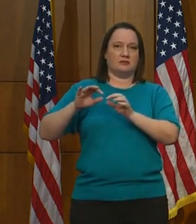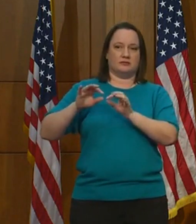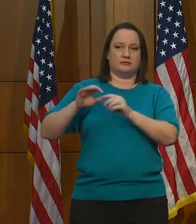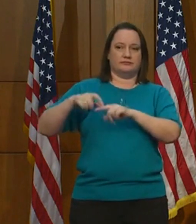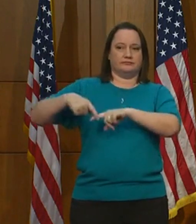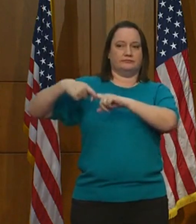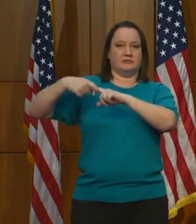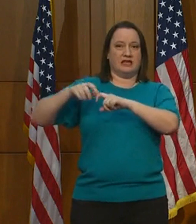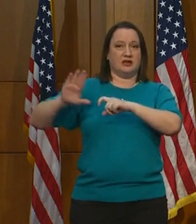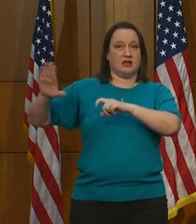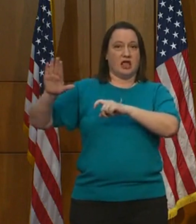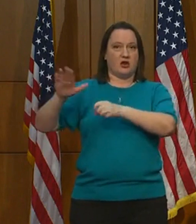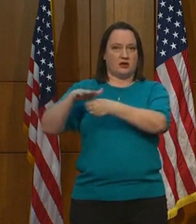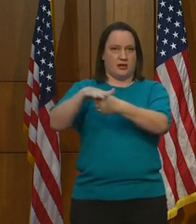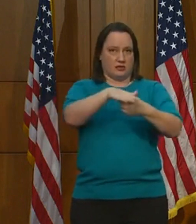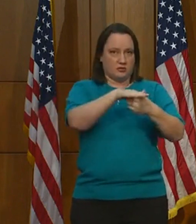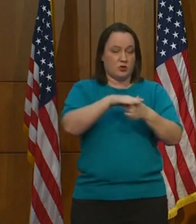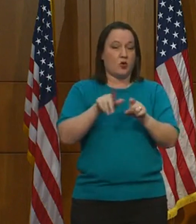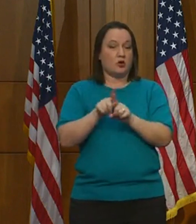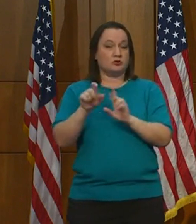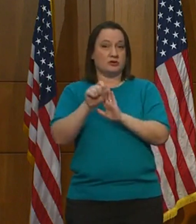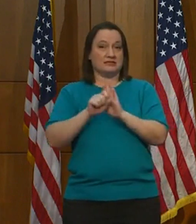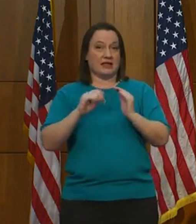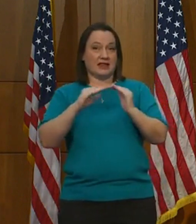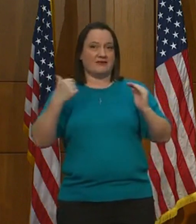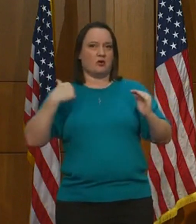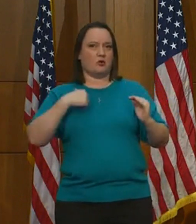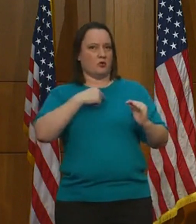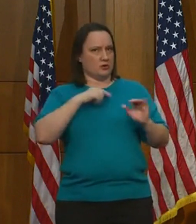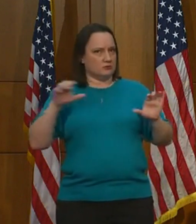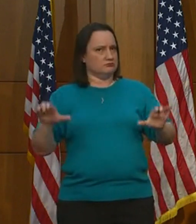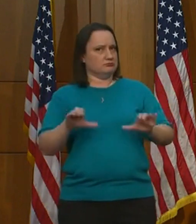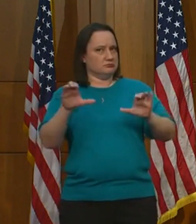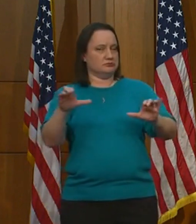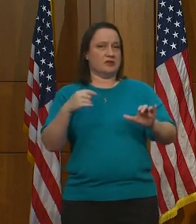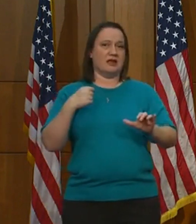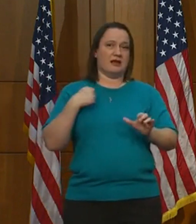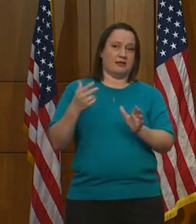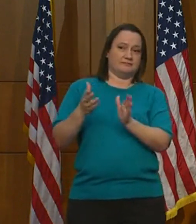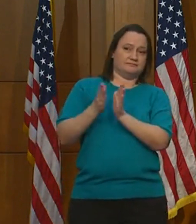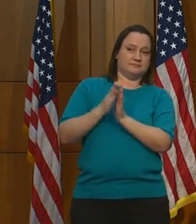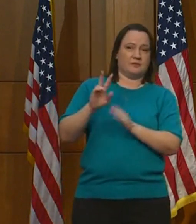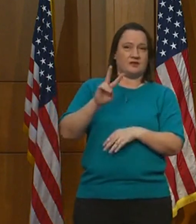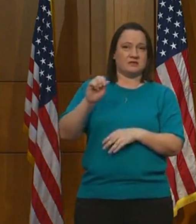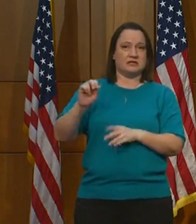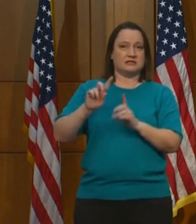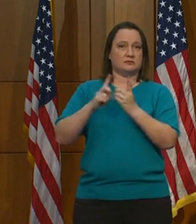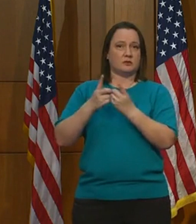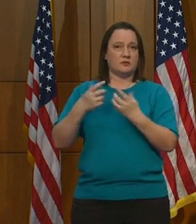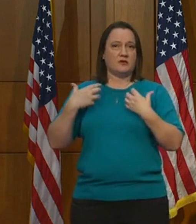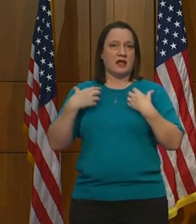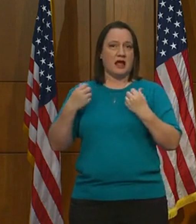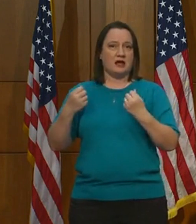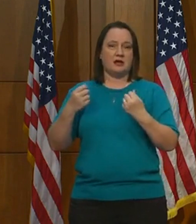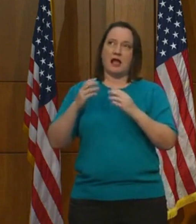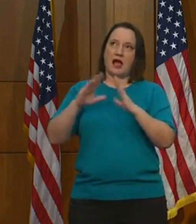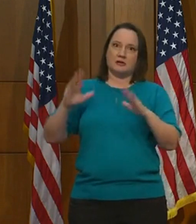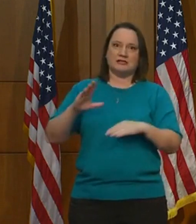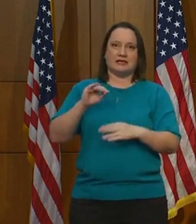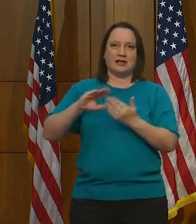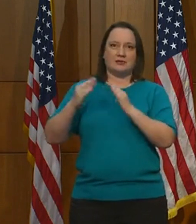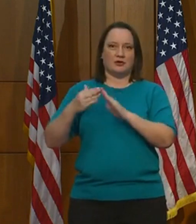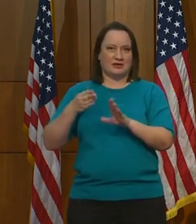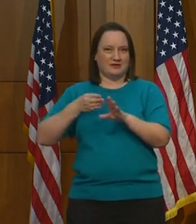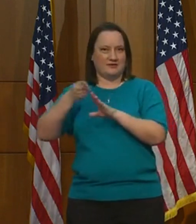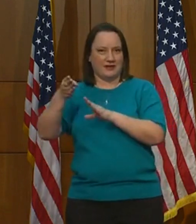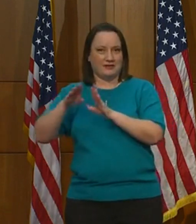we are taking action at the state level. I have directed the Virginia Department of Housing and Community Development to create the